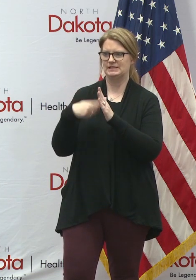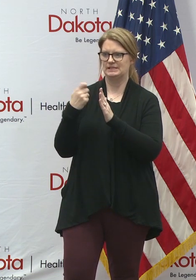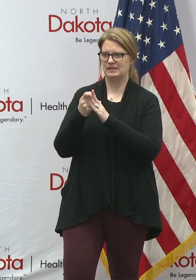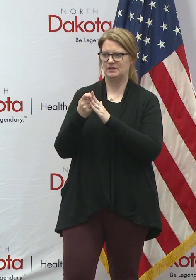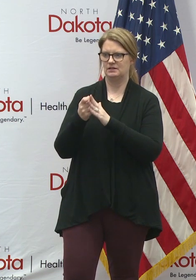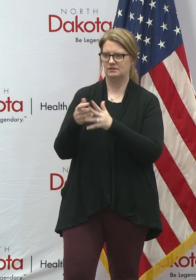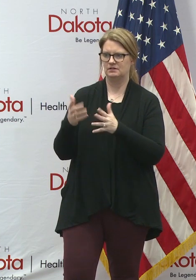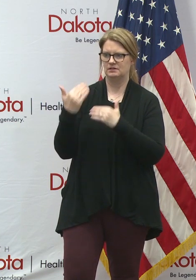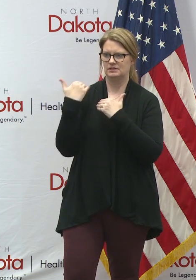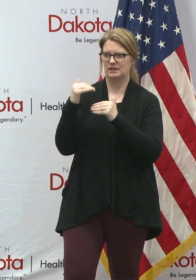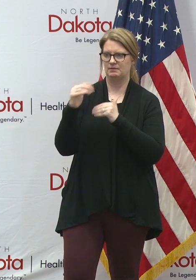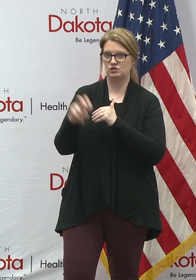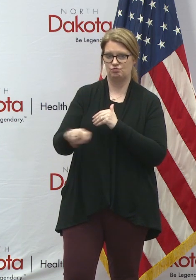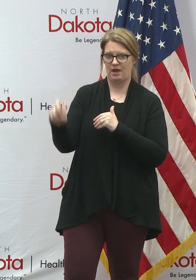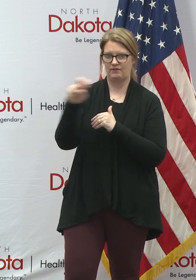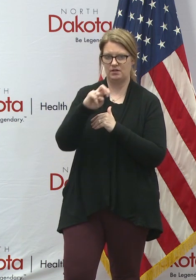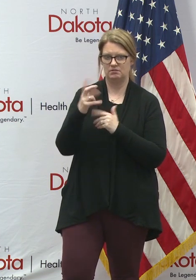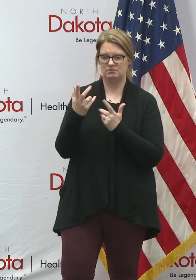in efforts to limit travel?